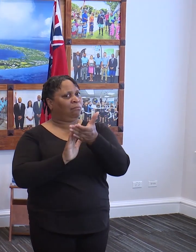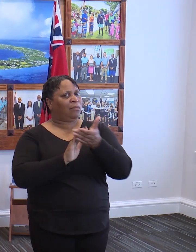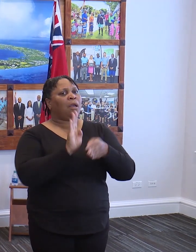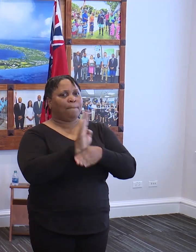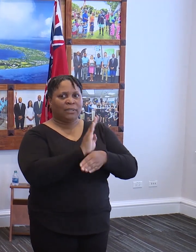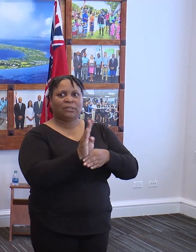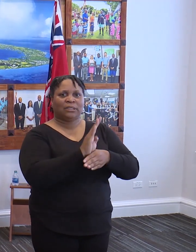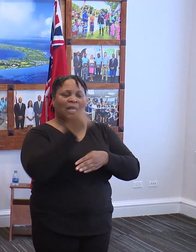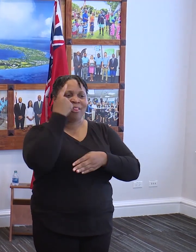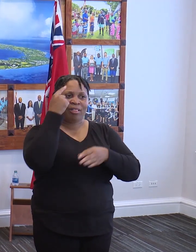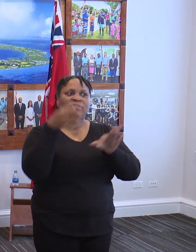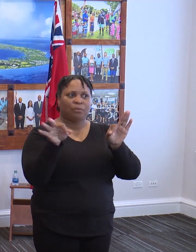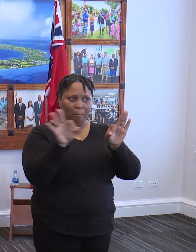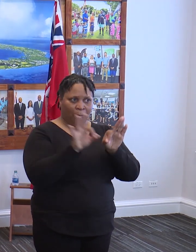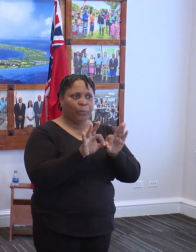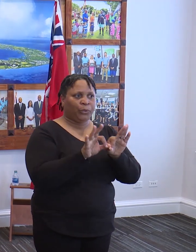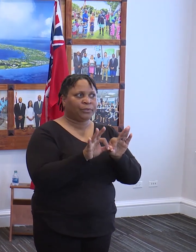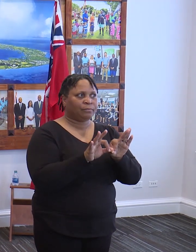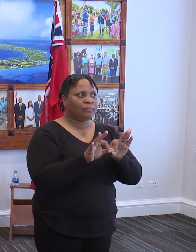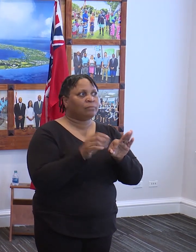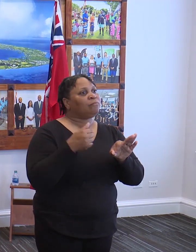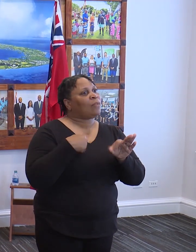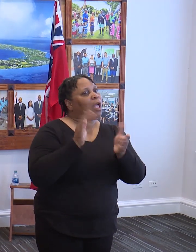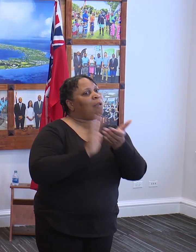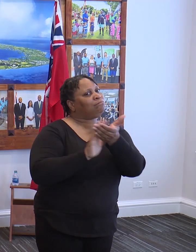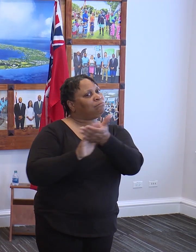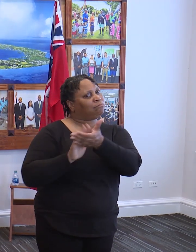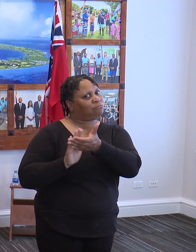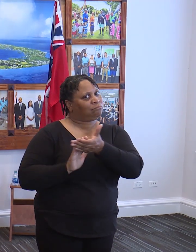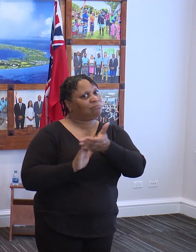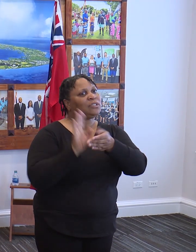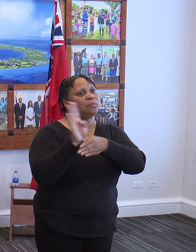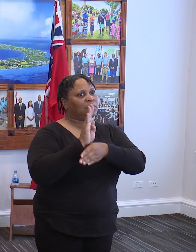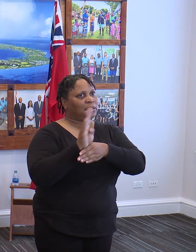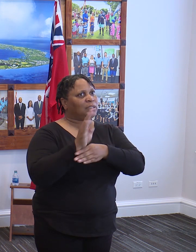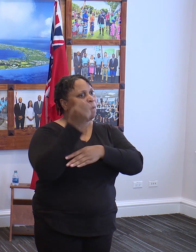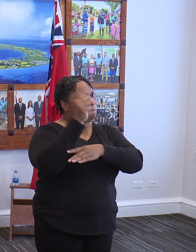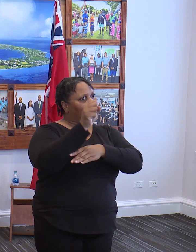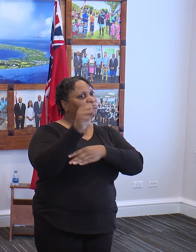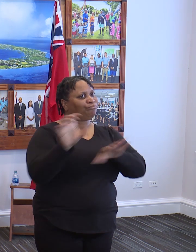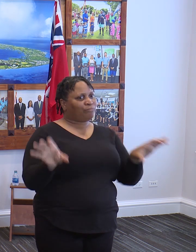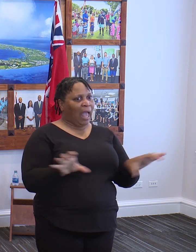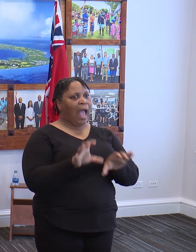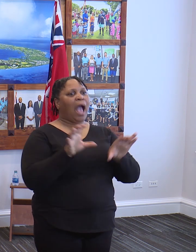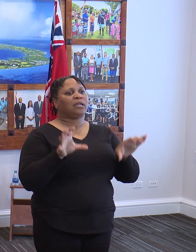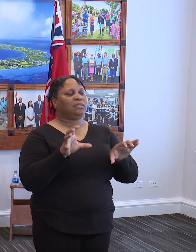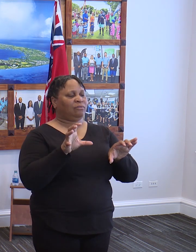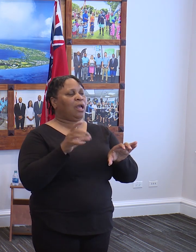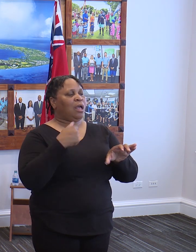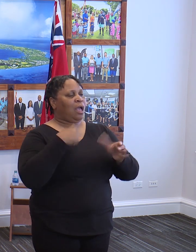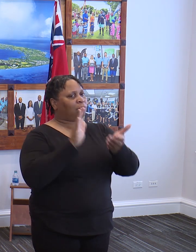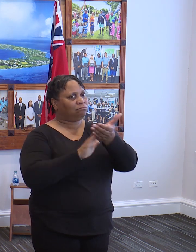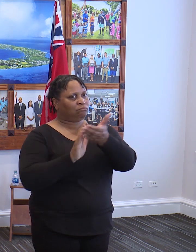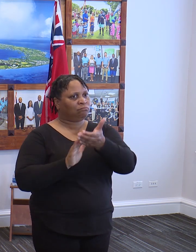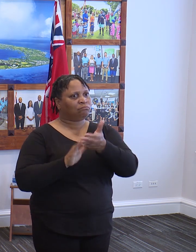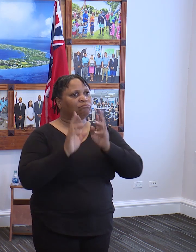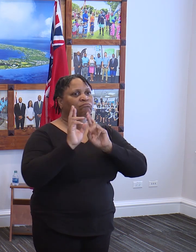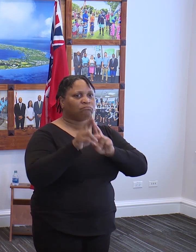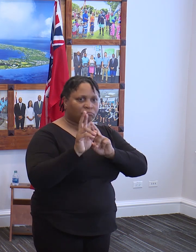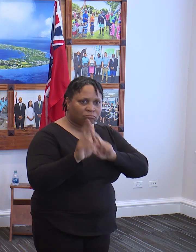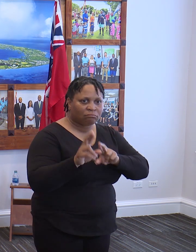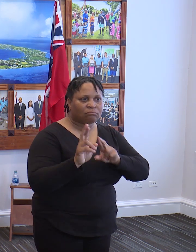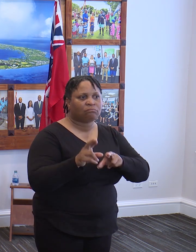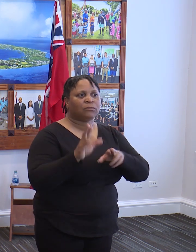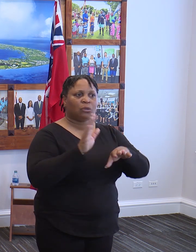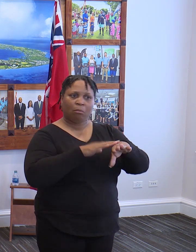this because I think this is particularly important. I applaud the businesses that are being proactive. I applaud the businesses that are responding to the call